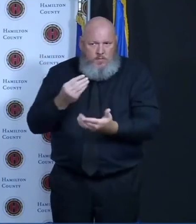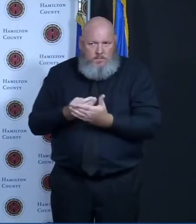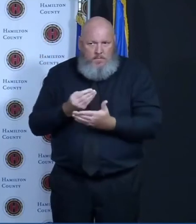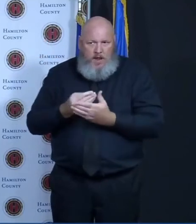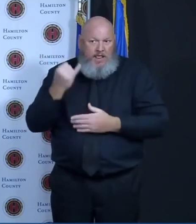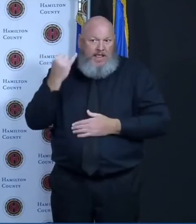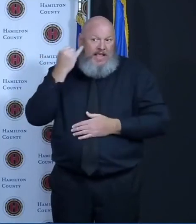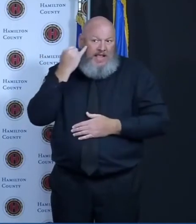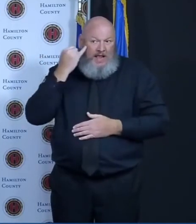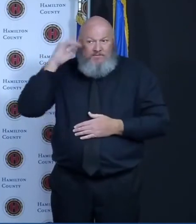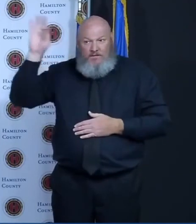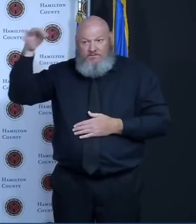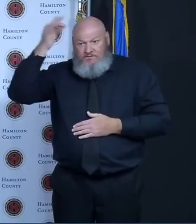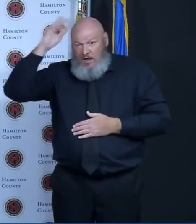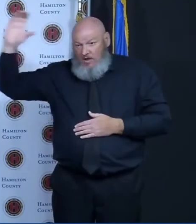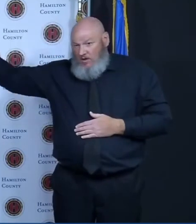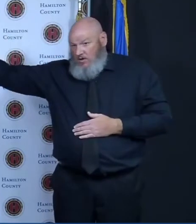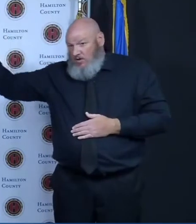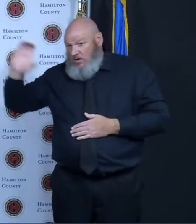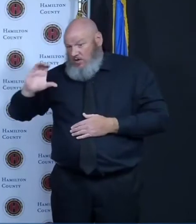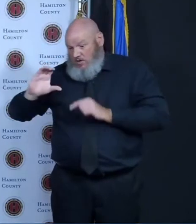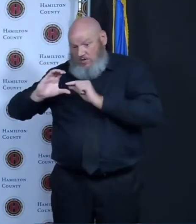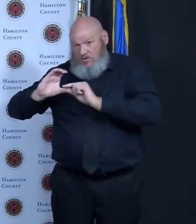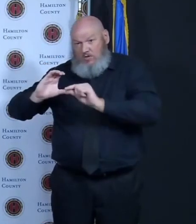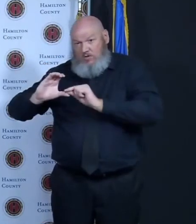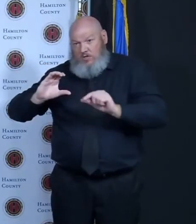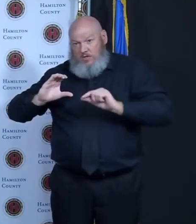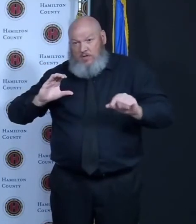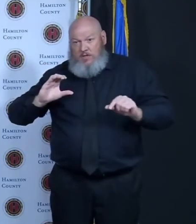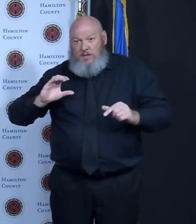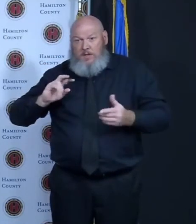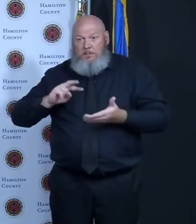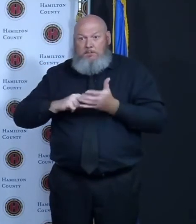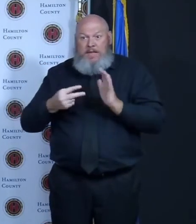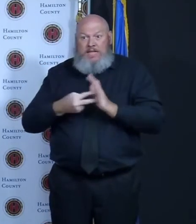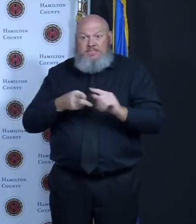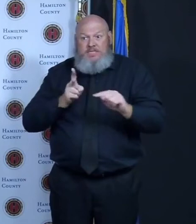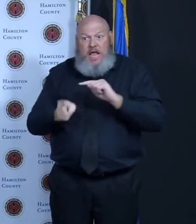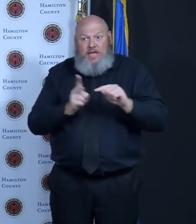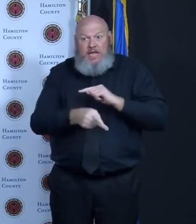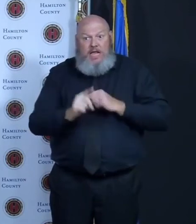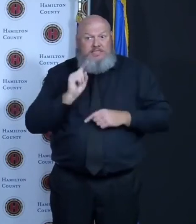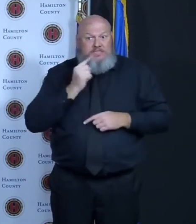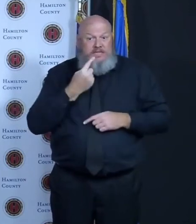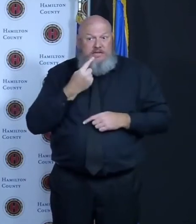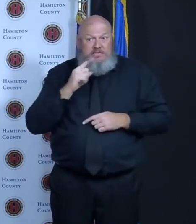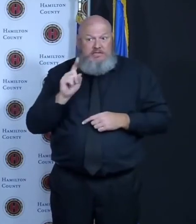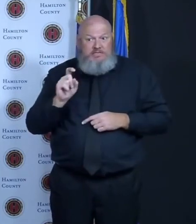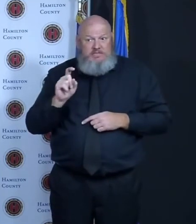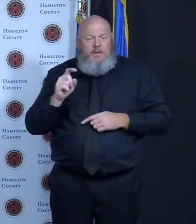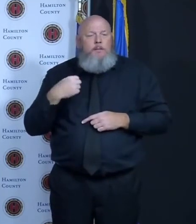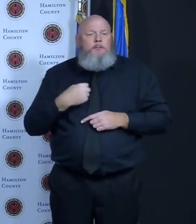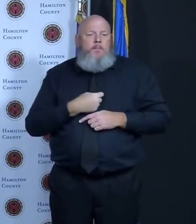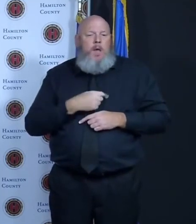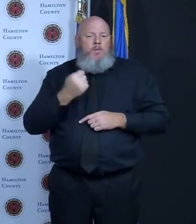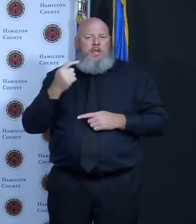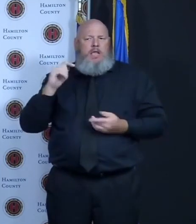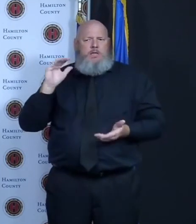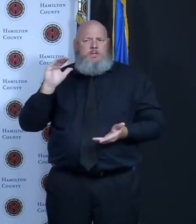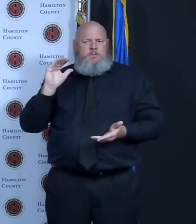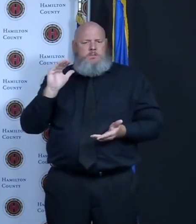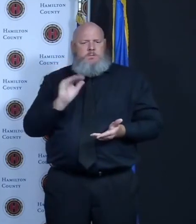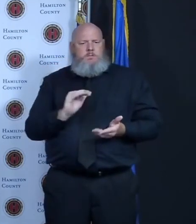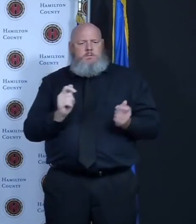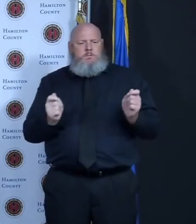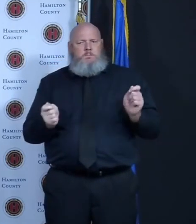here, then we could start to scale down because we know that we could plug some of that revenue replacement with the federal dollars.